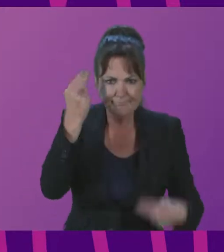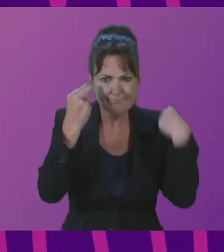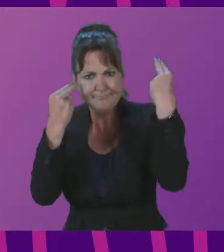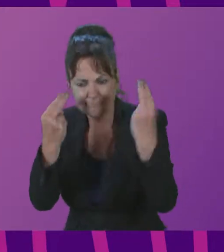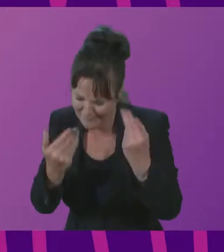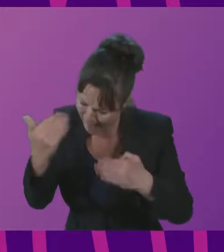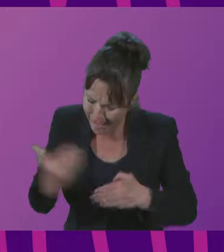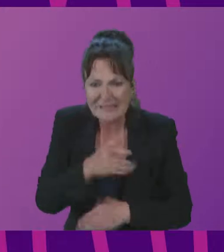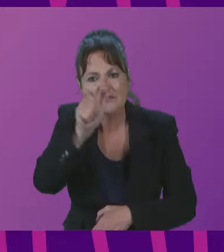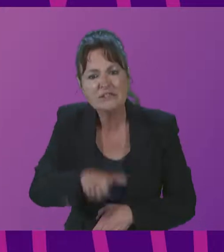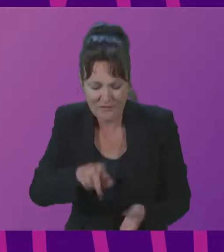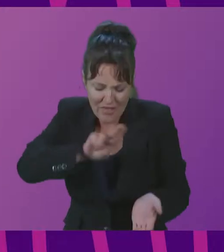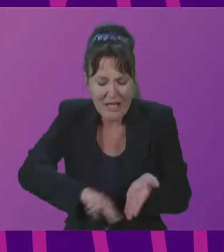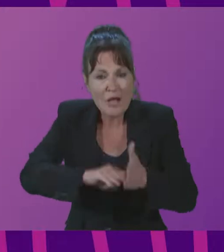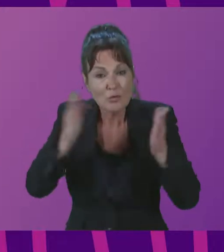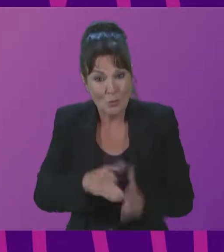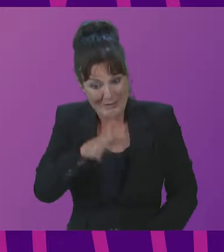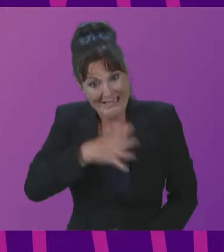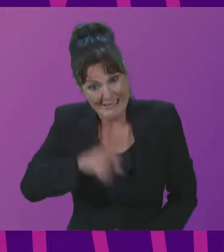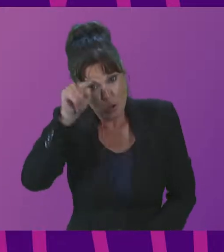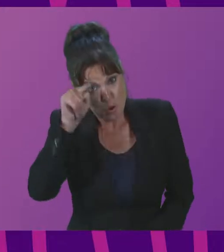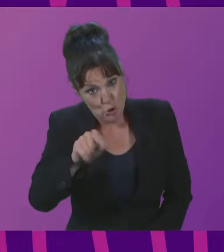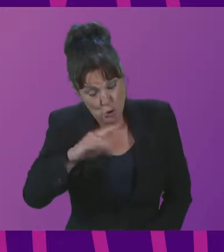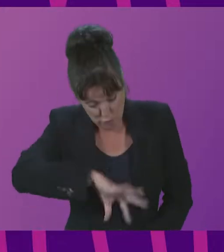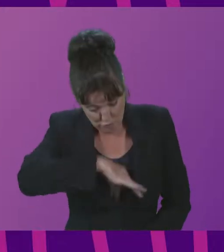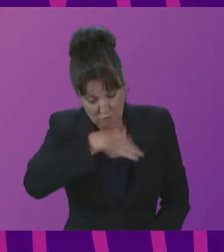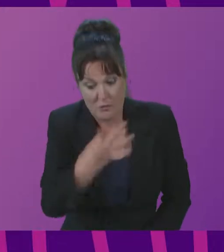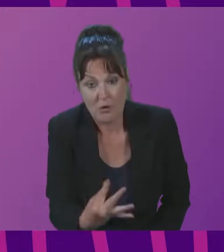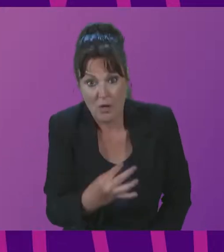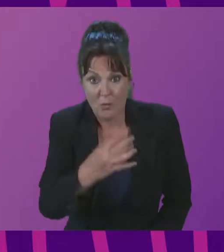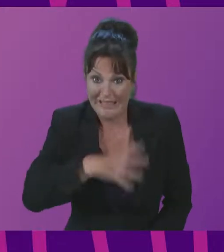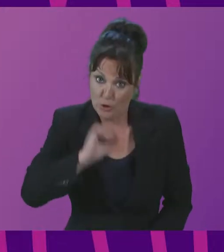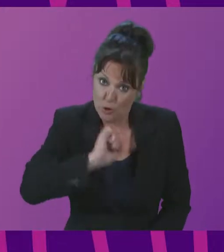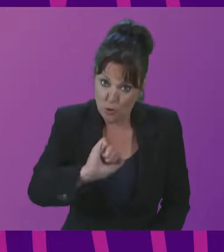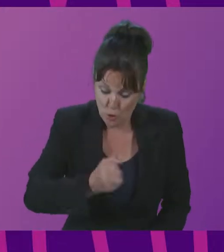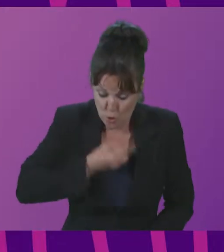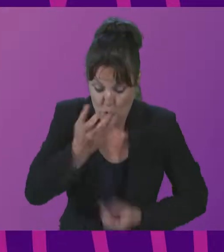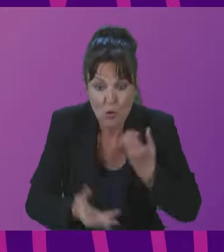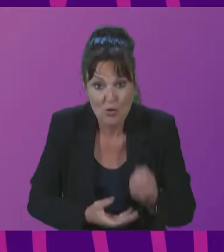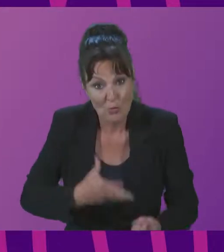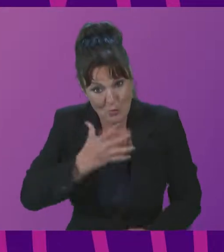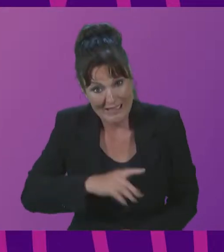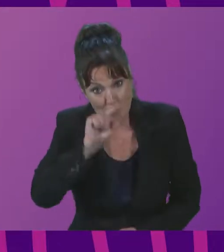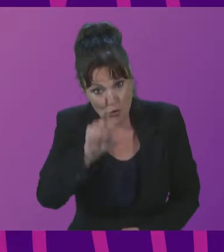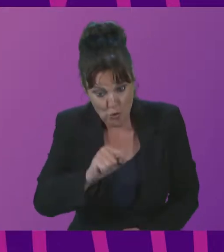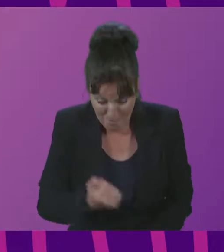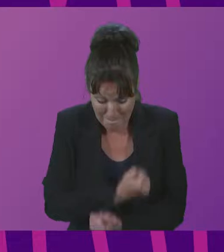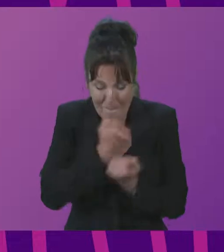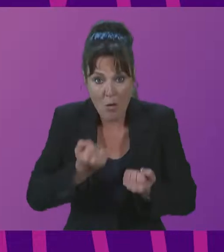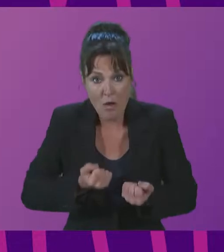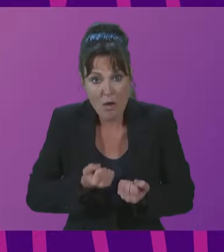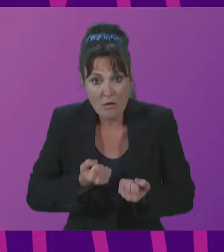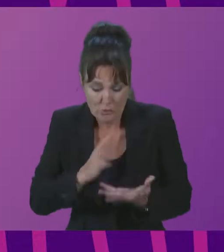world. And we need your agency, your power, your story, so humanity with nature can survive.